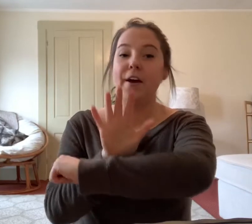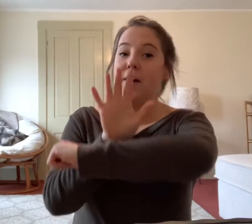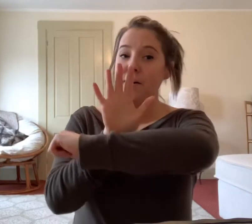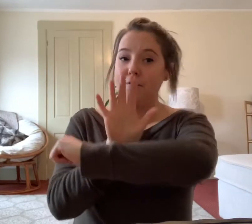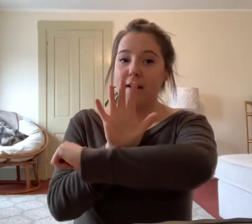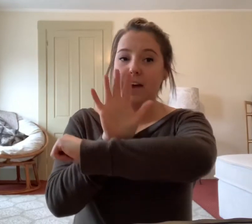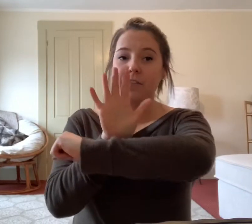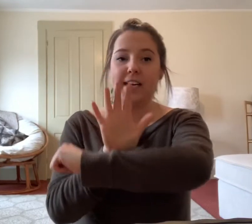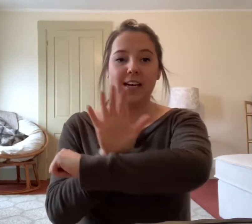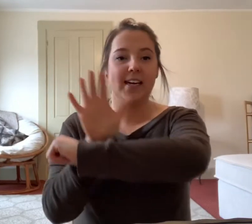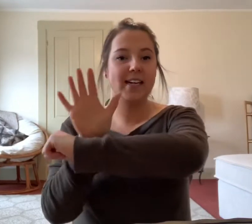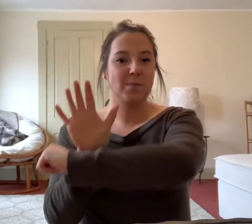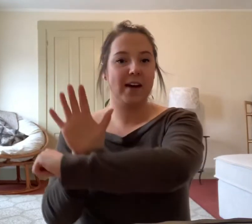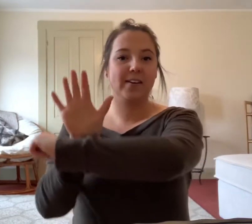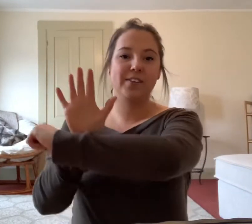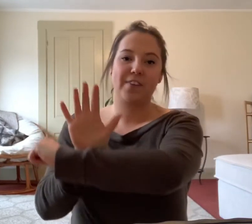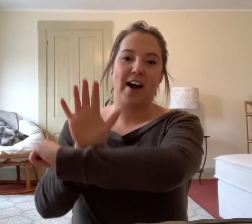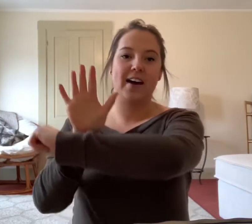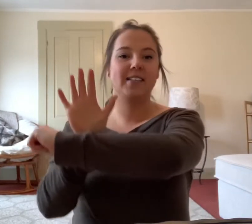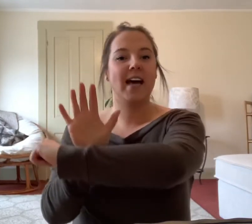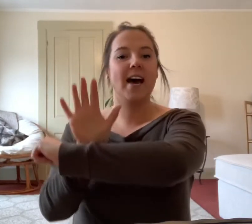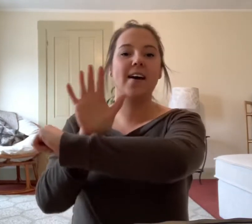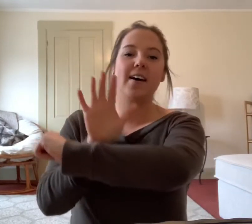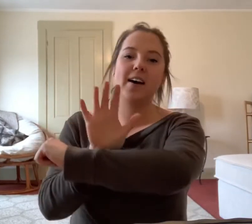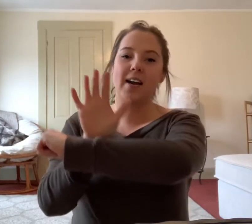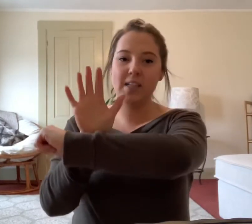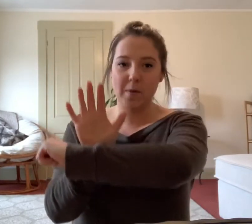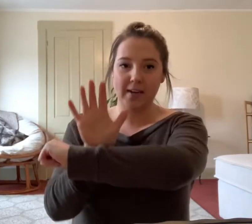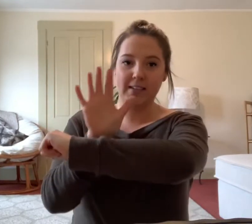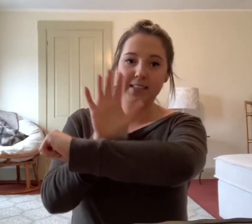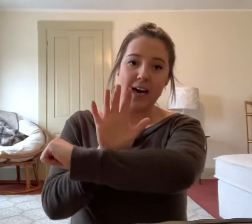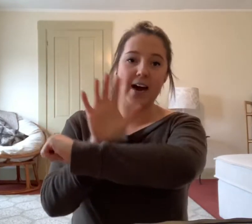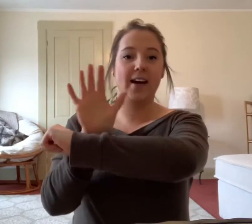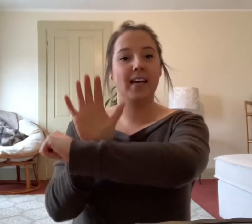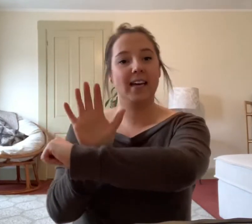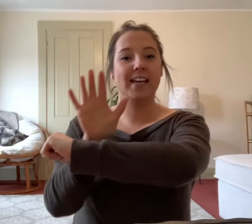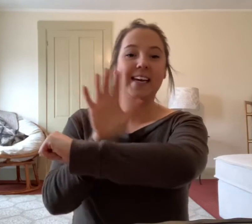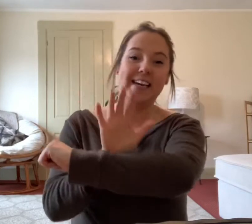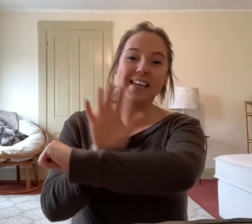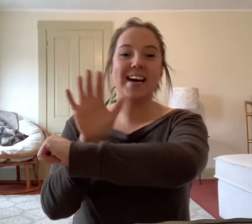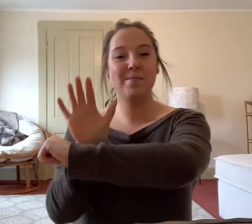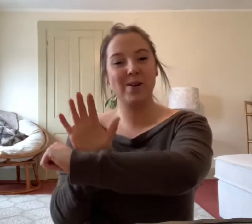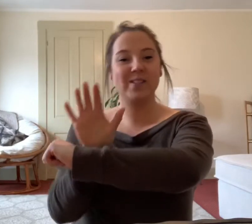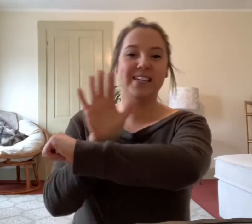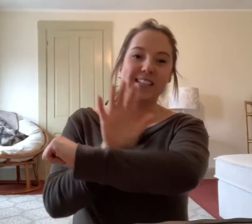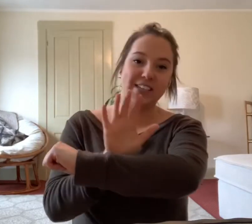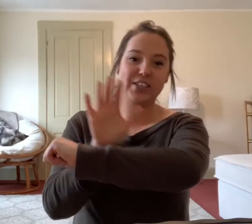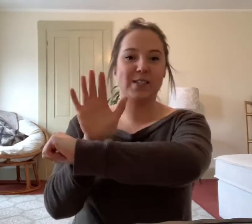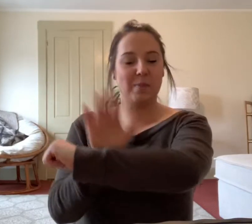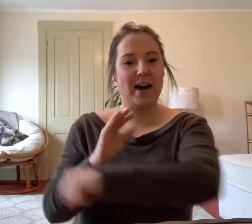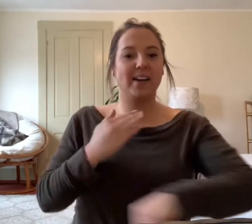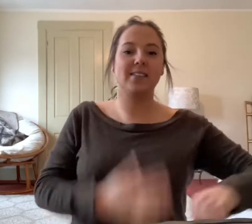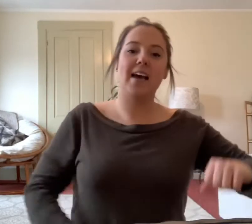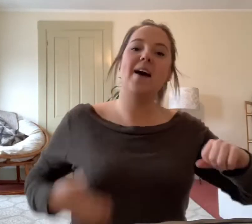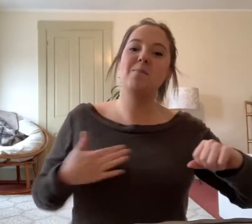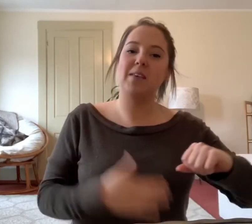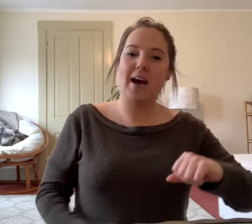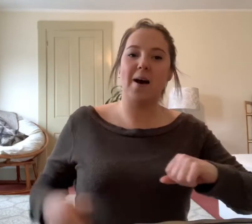Five green and speckled frogs sat on a speckled log eating the most delicious bugs. Yum, yum!